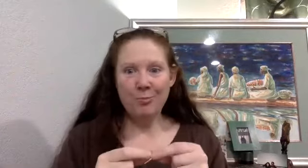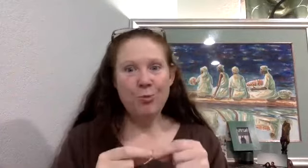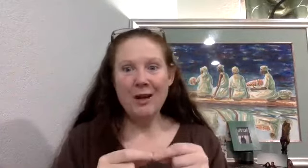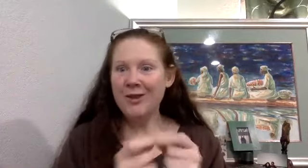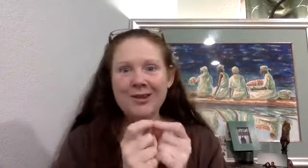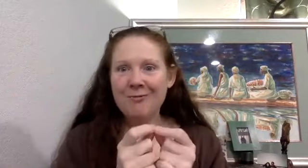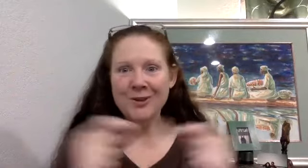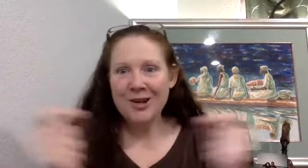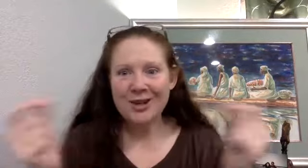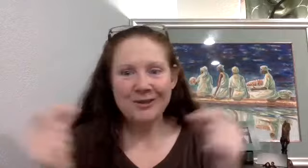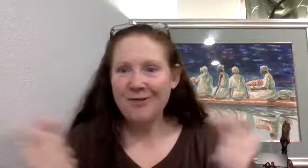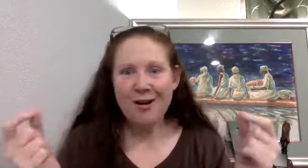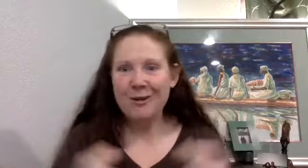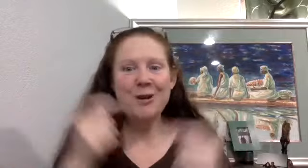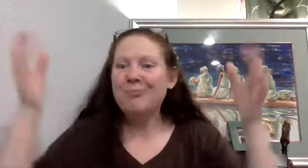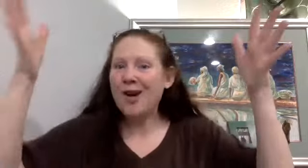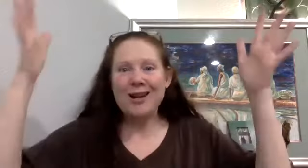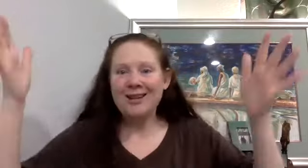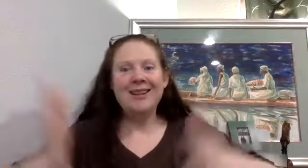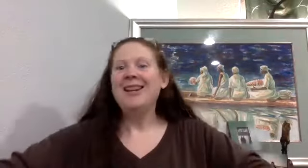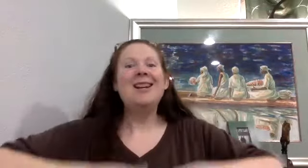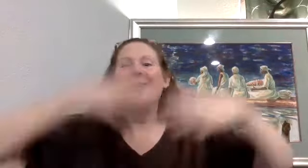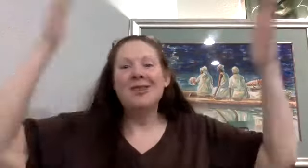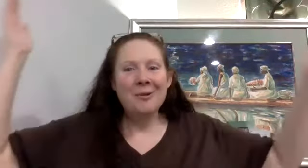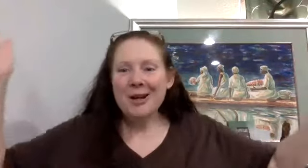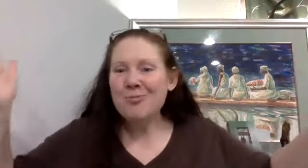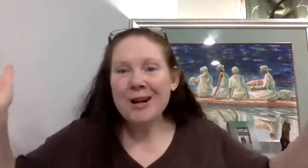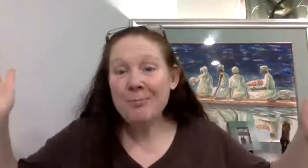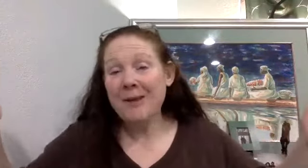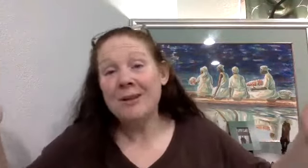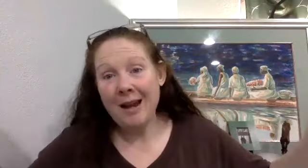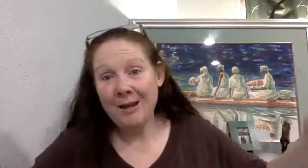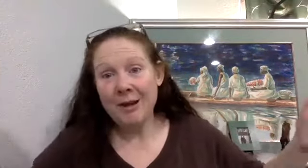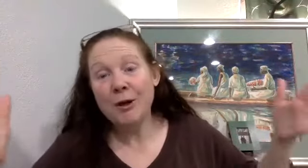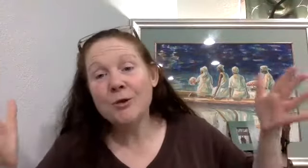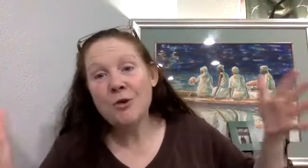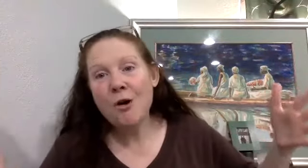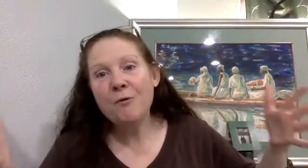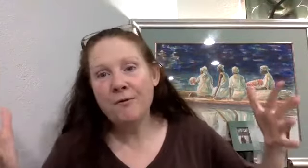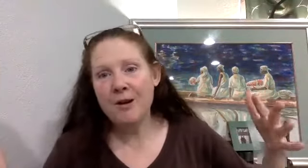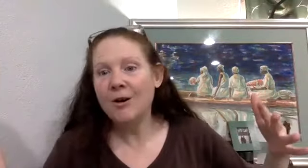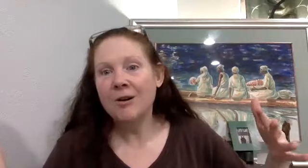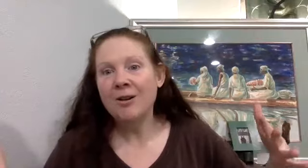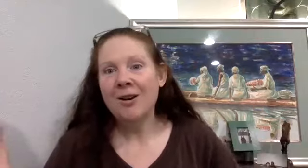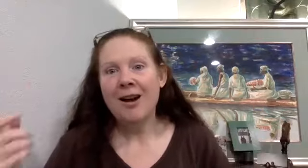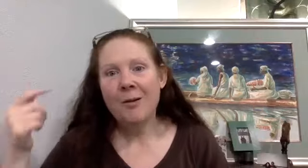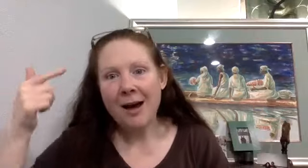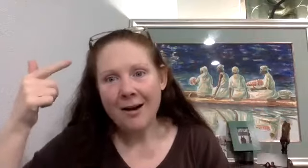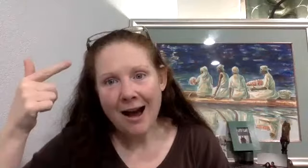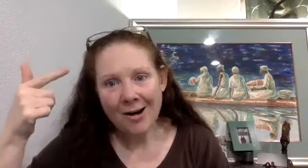point. This conversation is evolving. We've brought in, you know, we can bring in basically anything. There's no fear about how